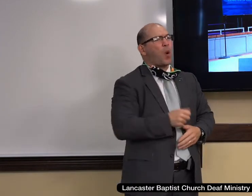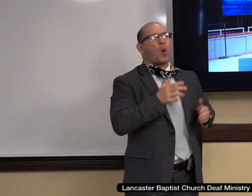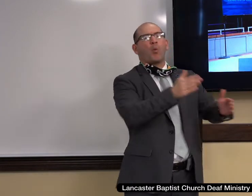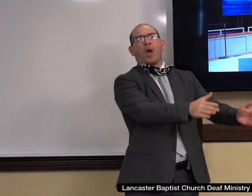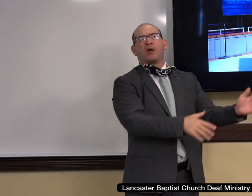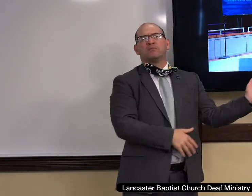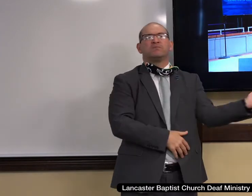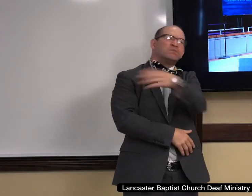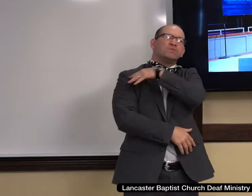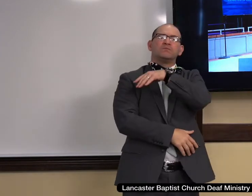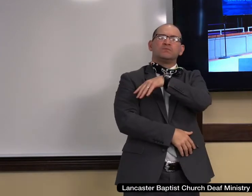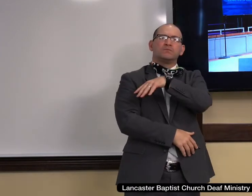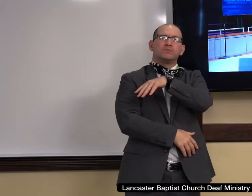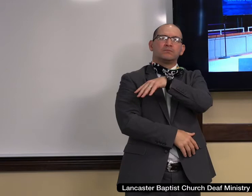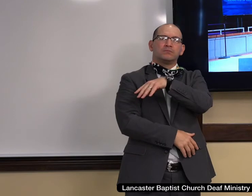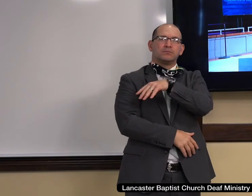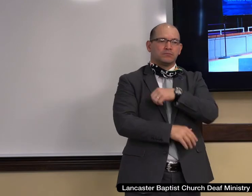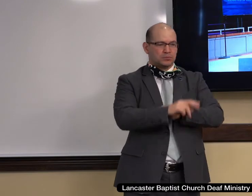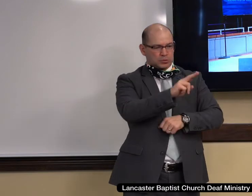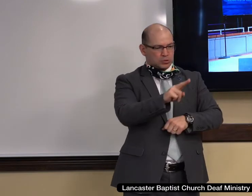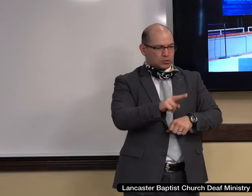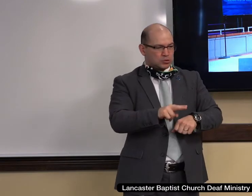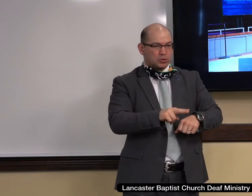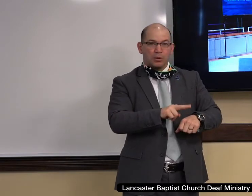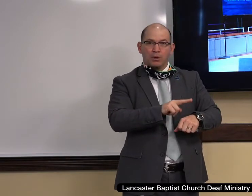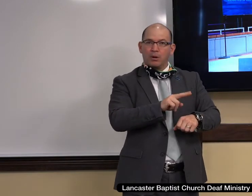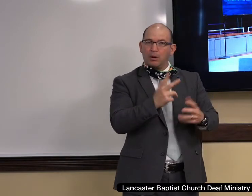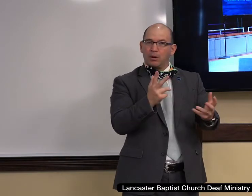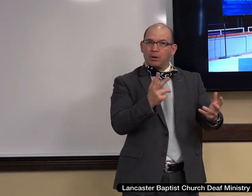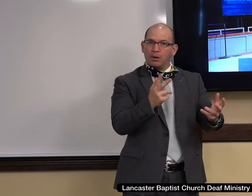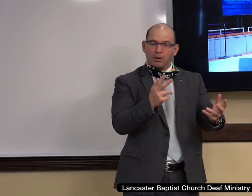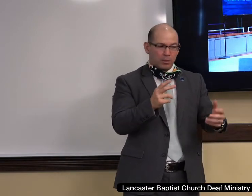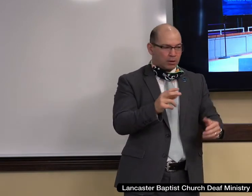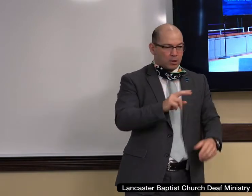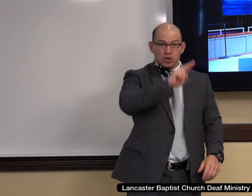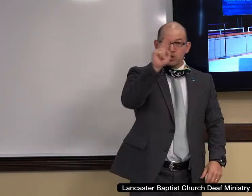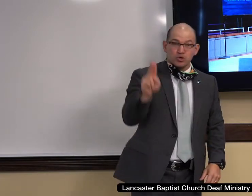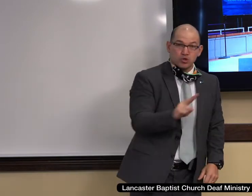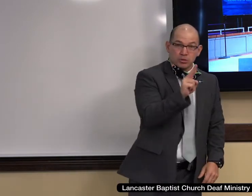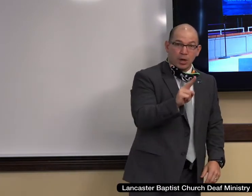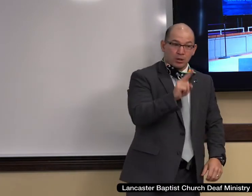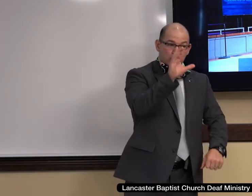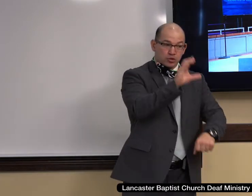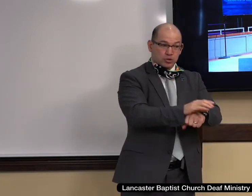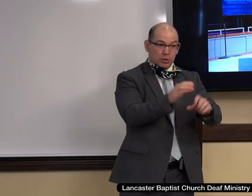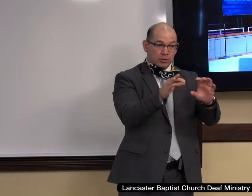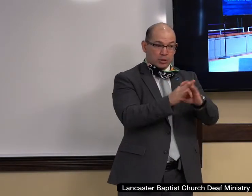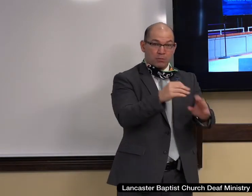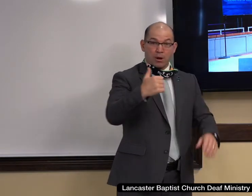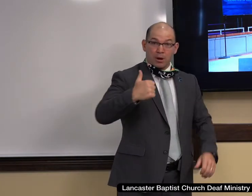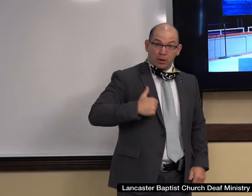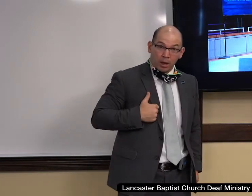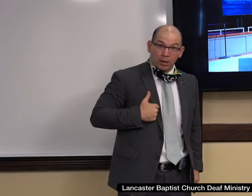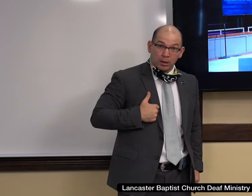The United Church of Canada conduct, by the way, if this Bible is outdated, I'm sticking with it. I believe it to be very relevant and up-to-date.